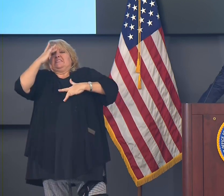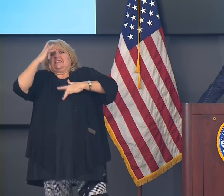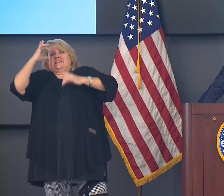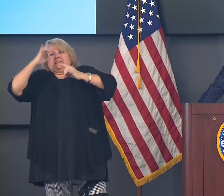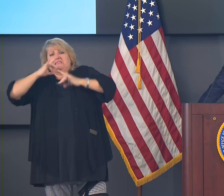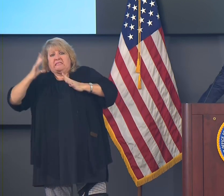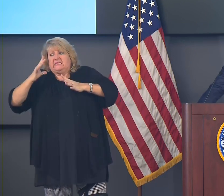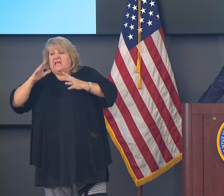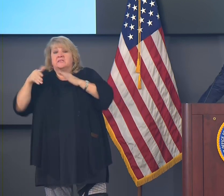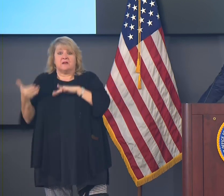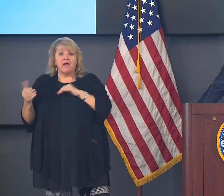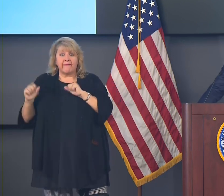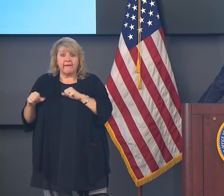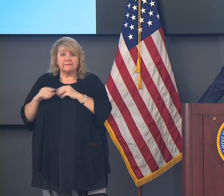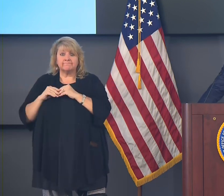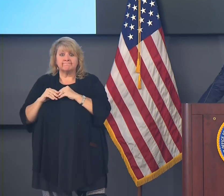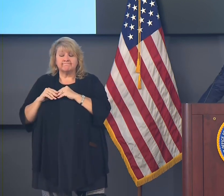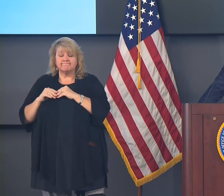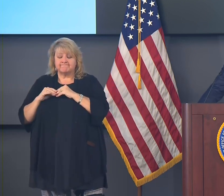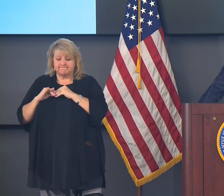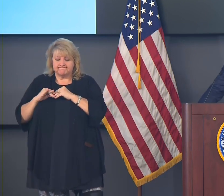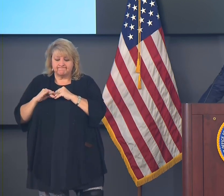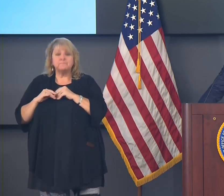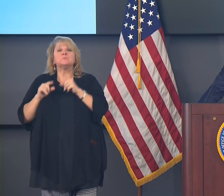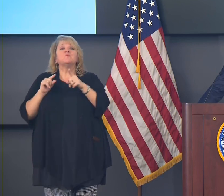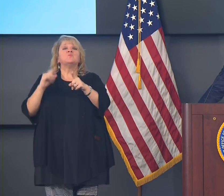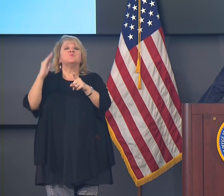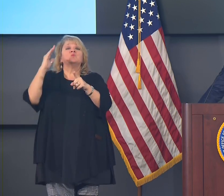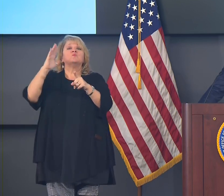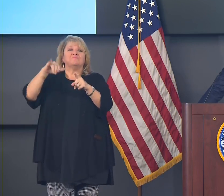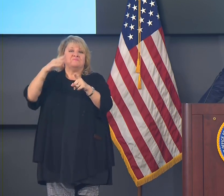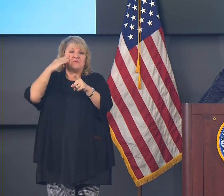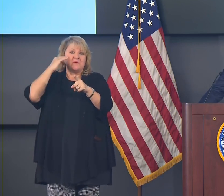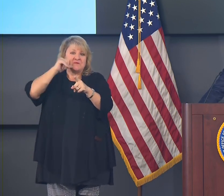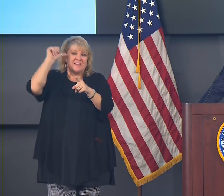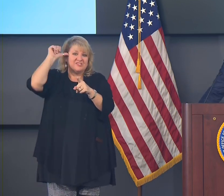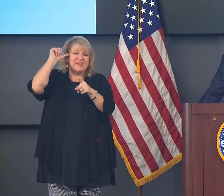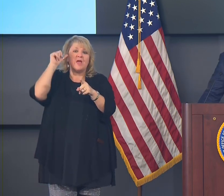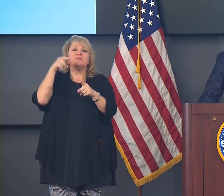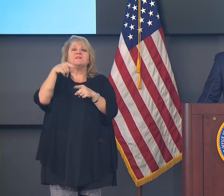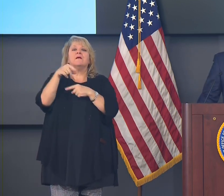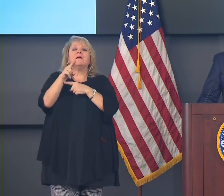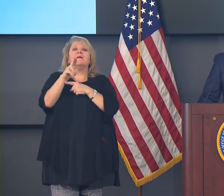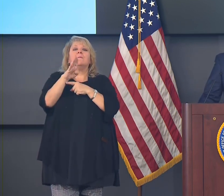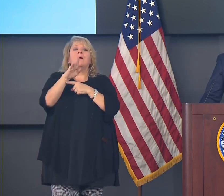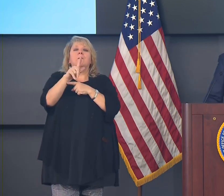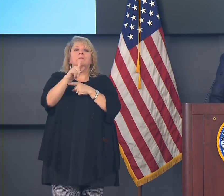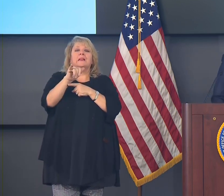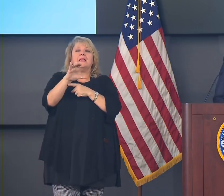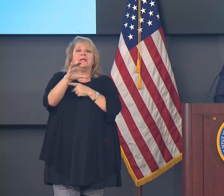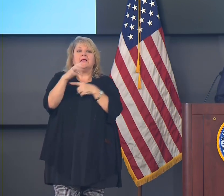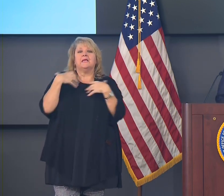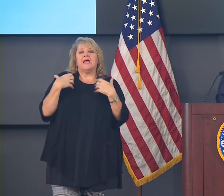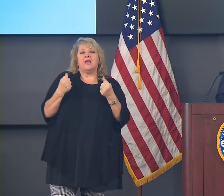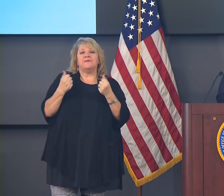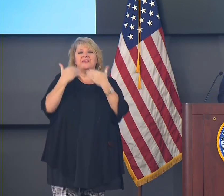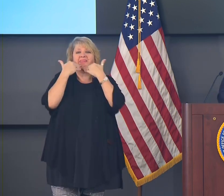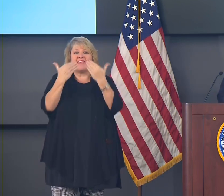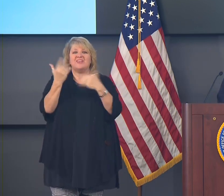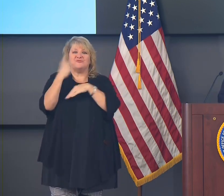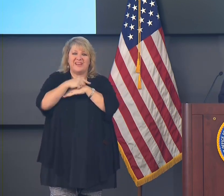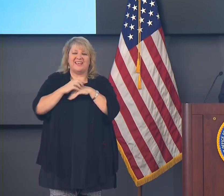Yesterday was public health thank you day. So I want to thank all the people involved in public health at the Louisiana Department of Health and